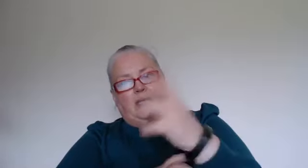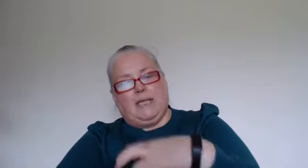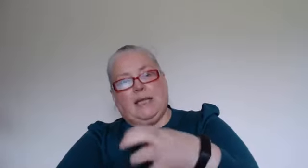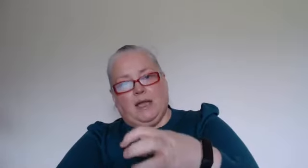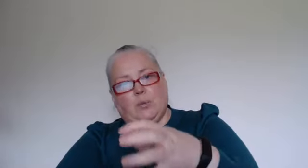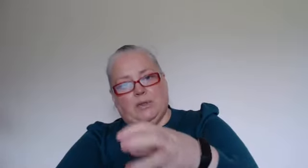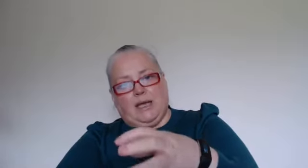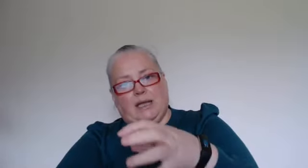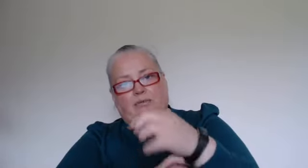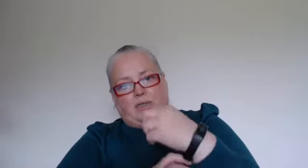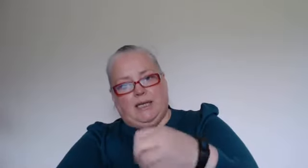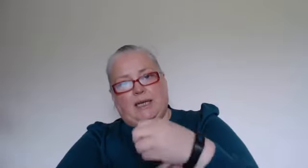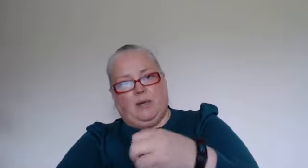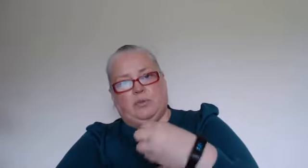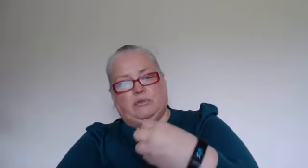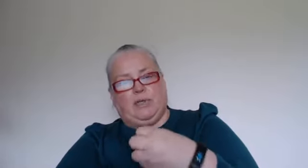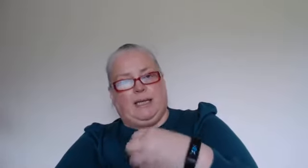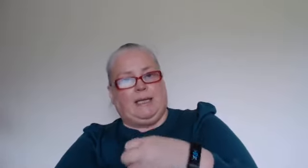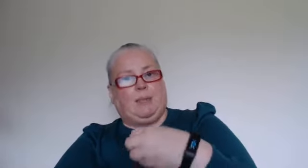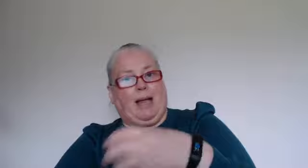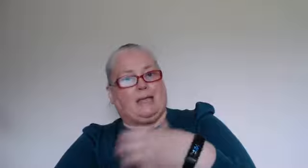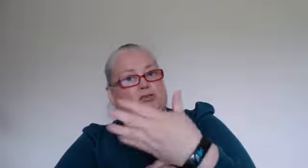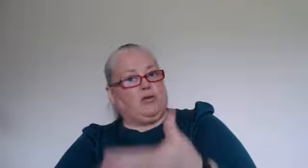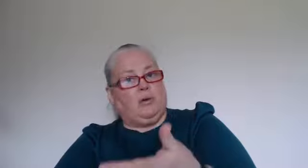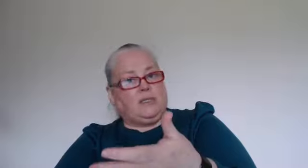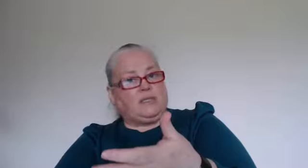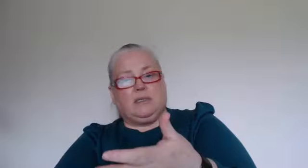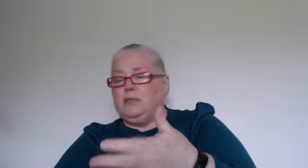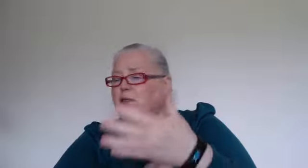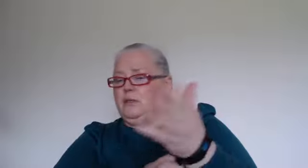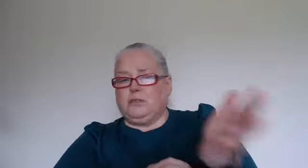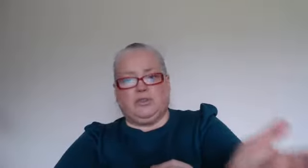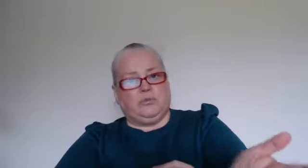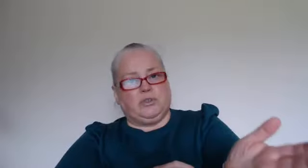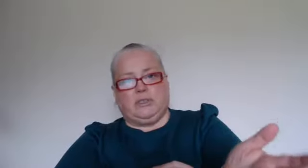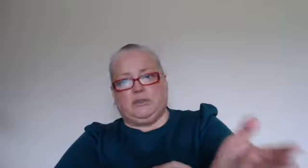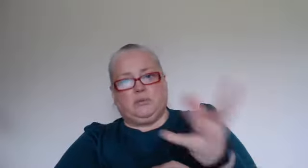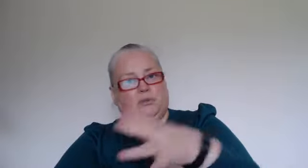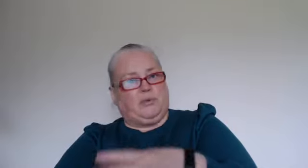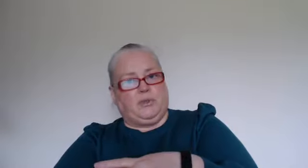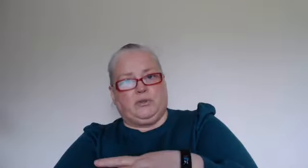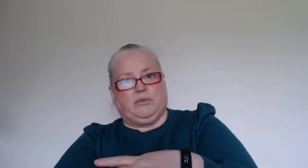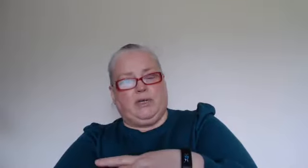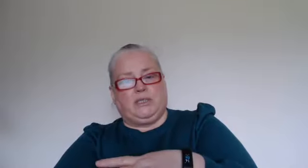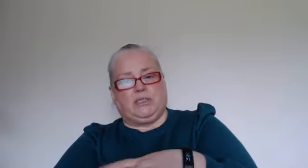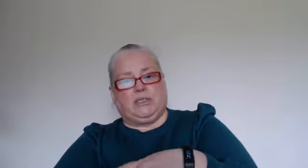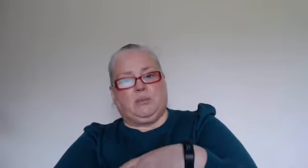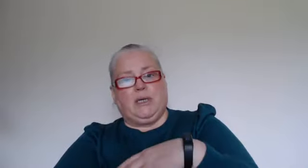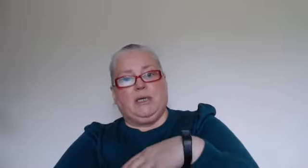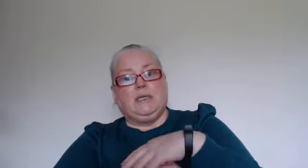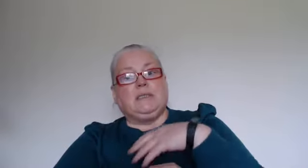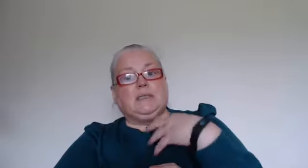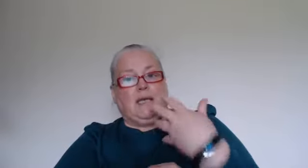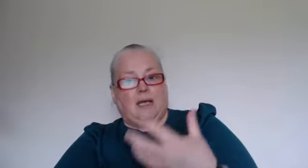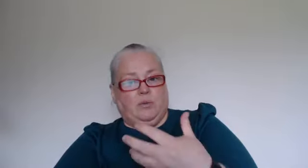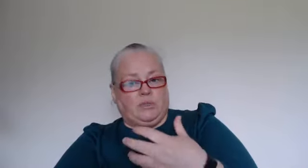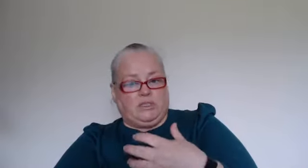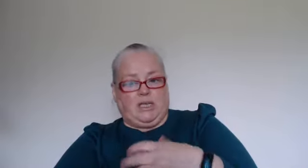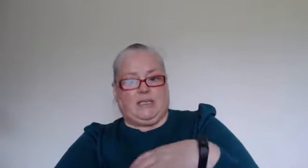need help with that if you need help with healing past traumas not just from childhood from another relationship then i would suggest